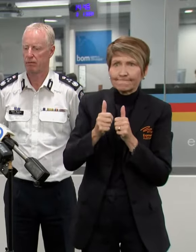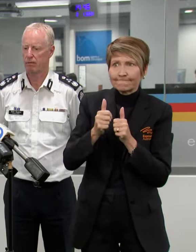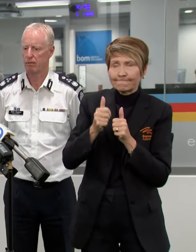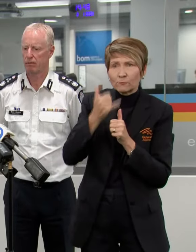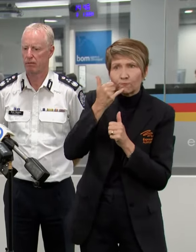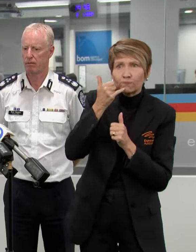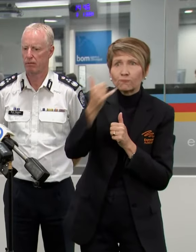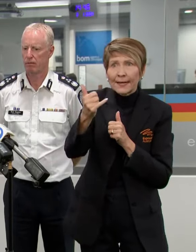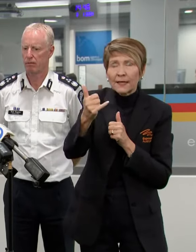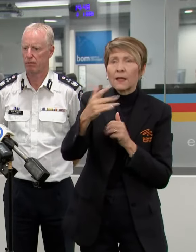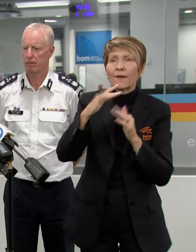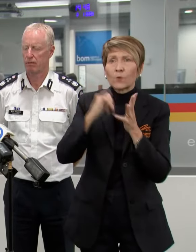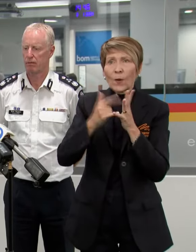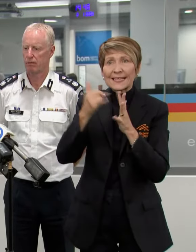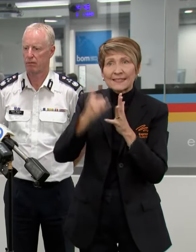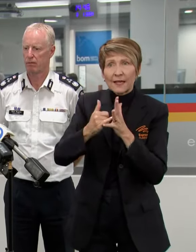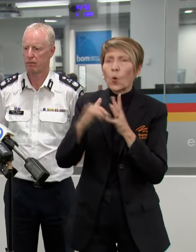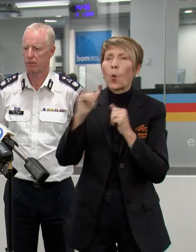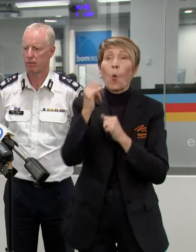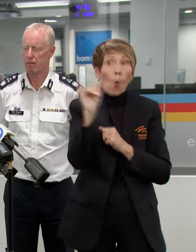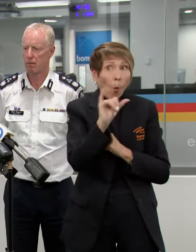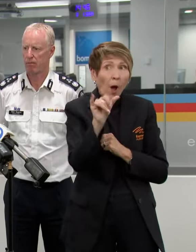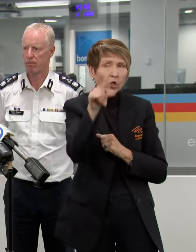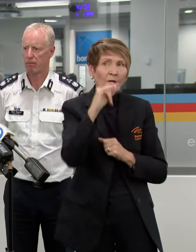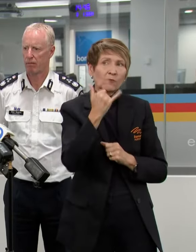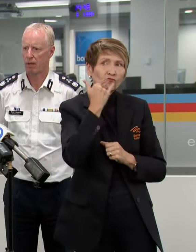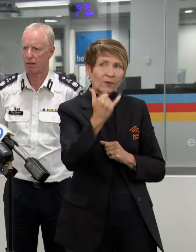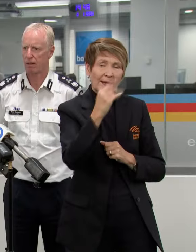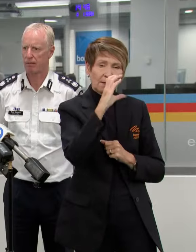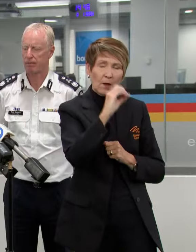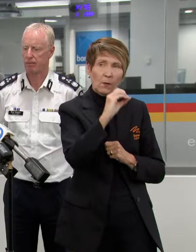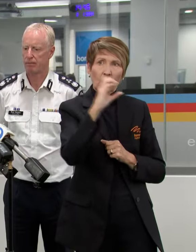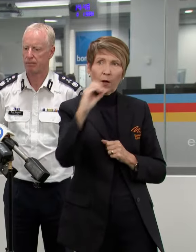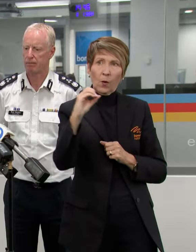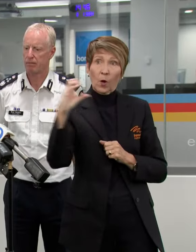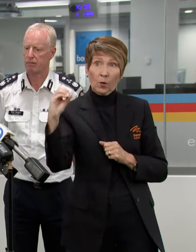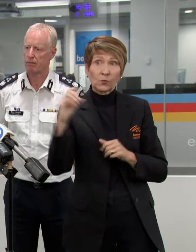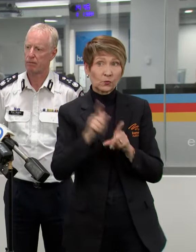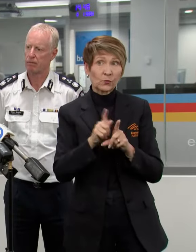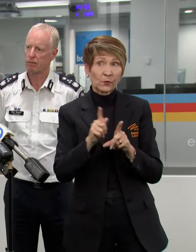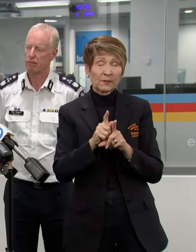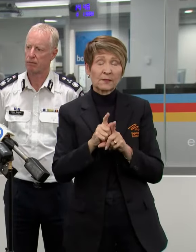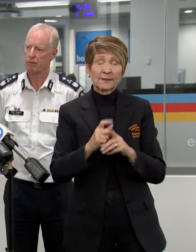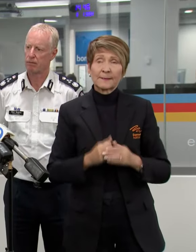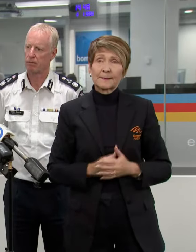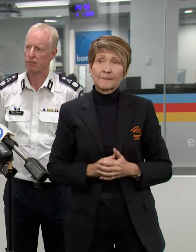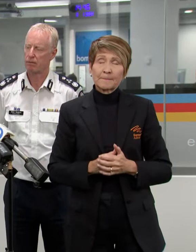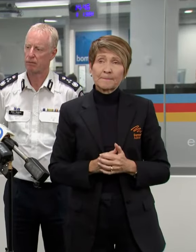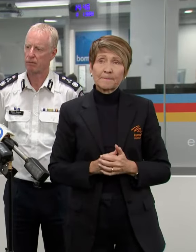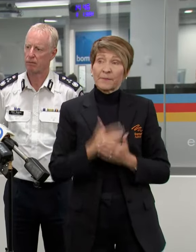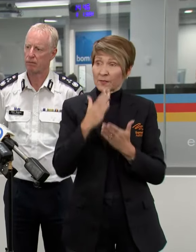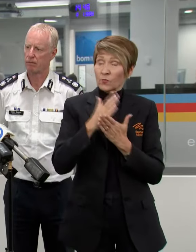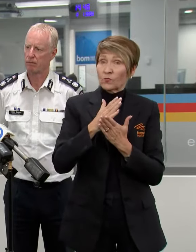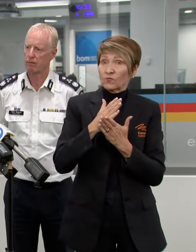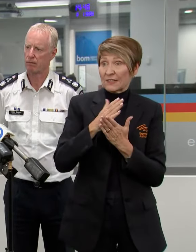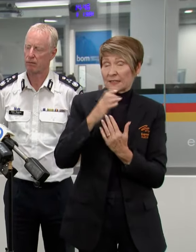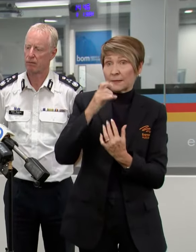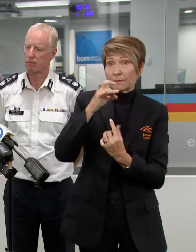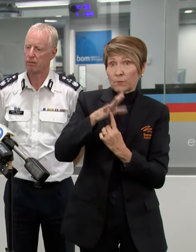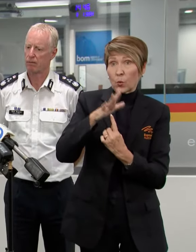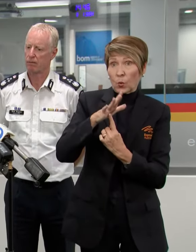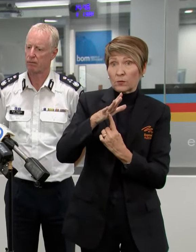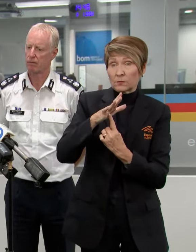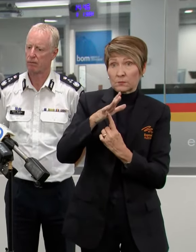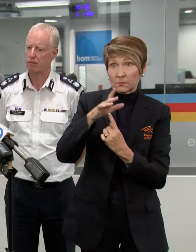000. Finally, we've said it a number of times during this media conference and other media conferences in recent days,